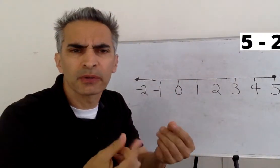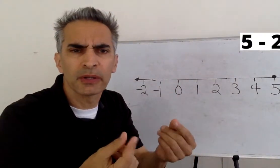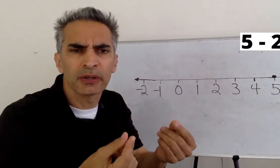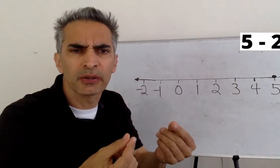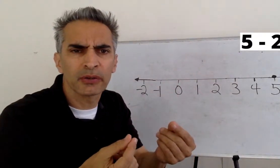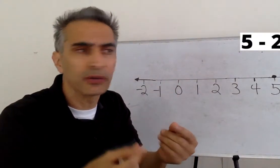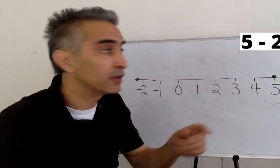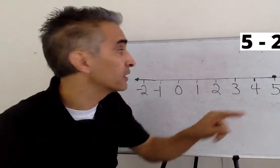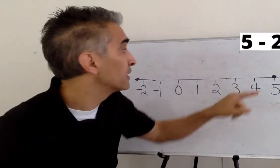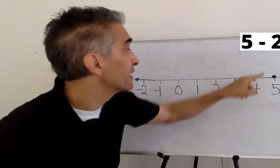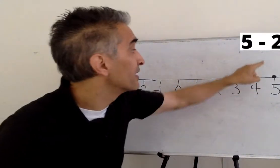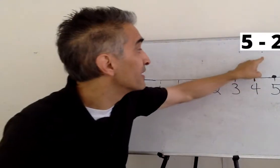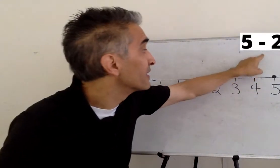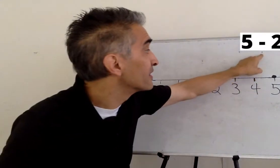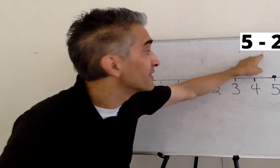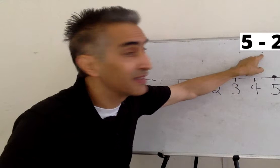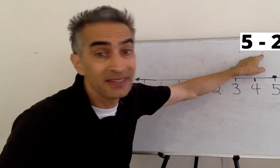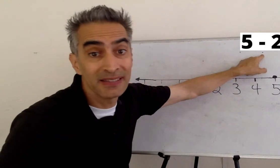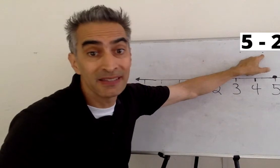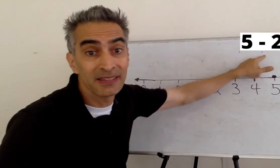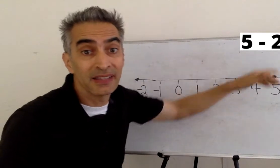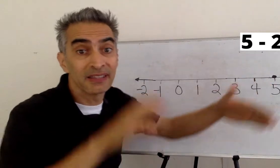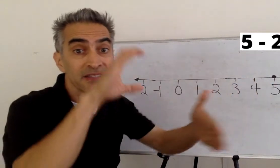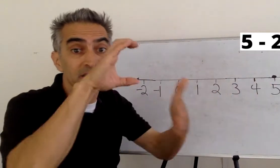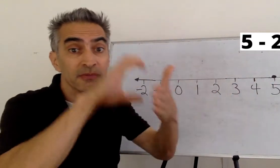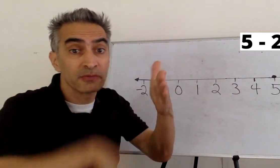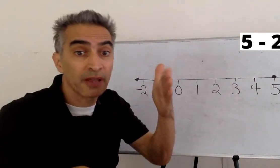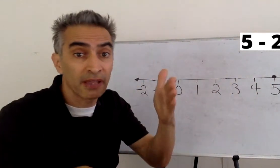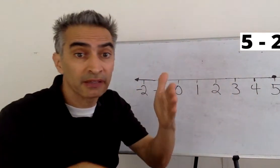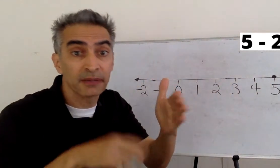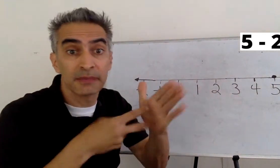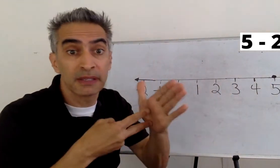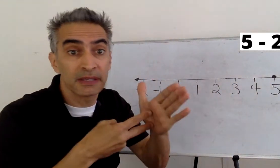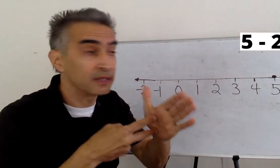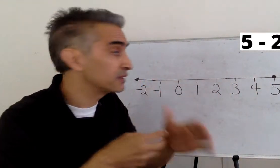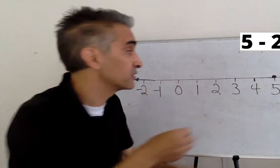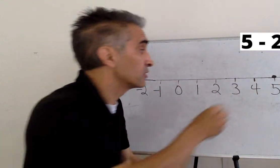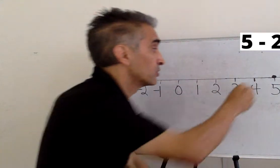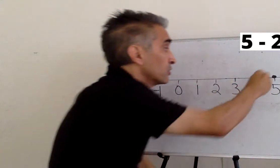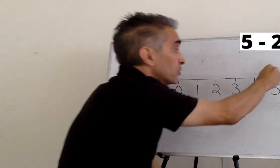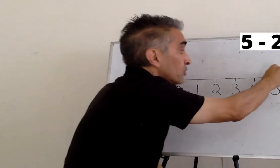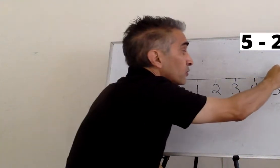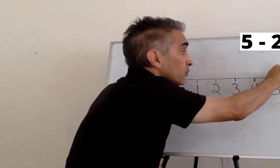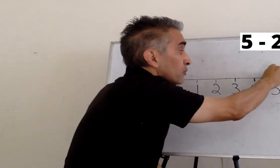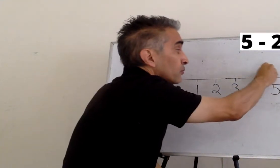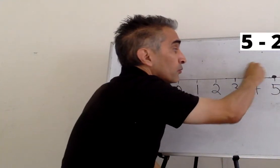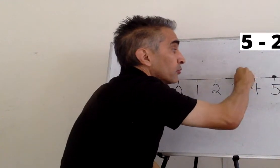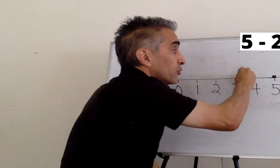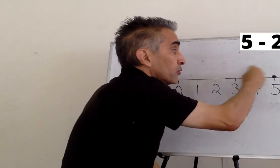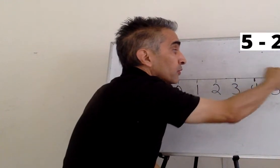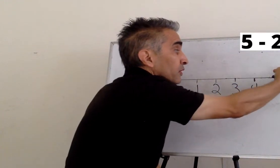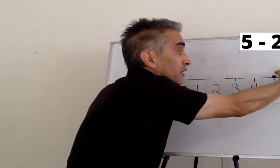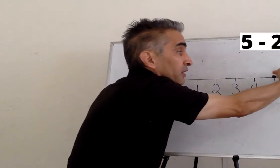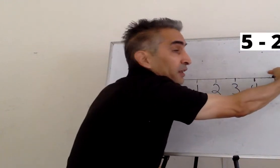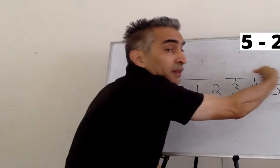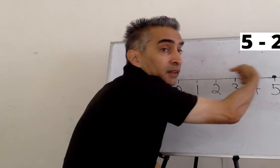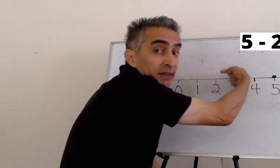Next, this subtraction means move to the left.